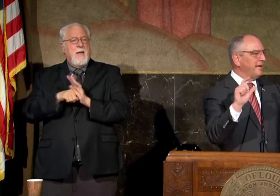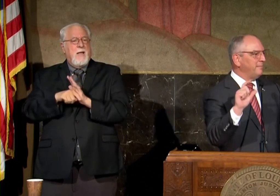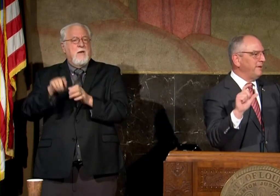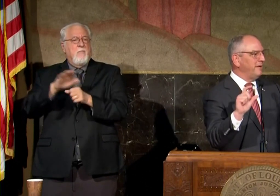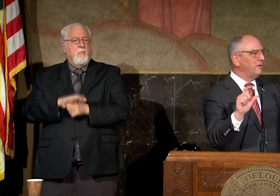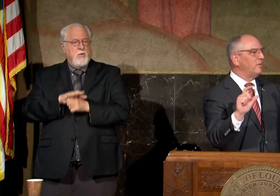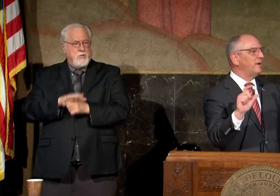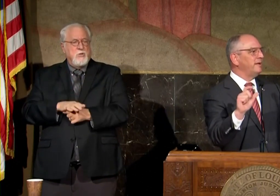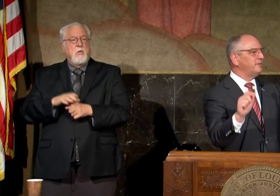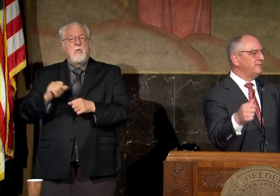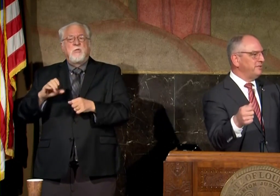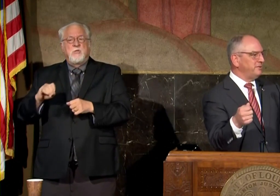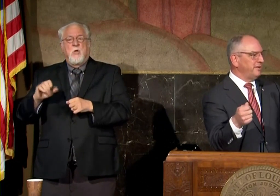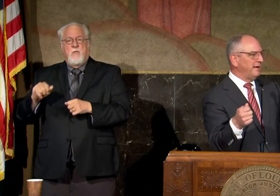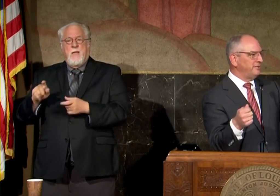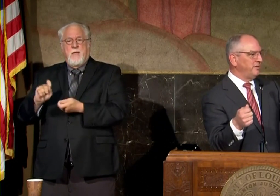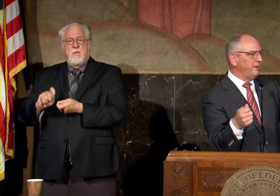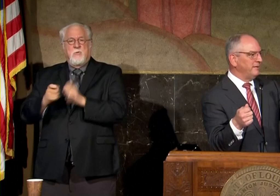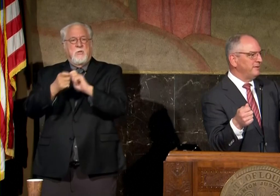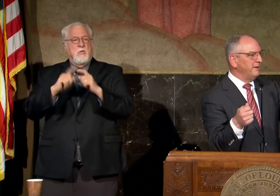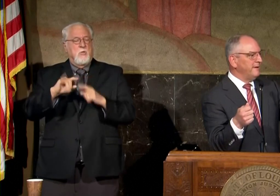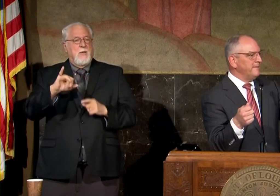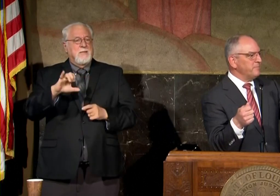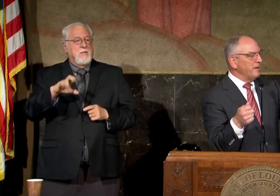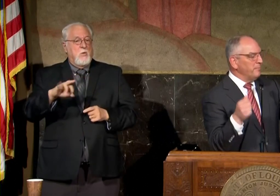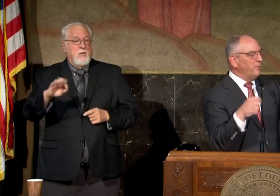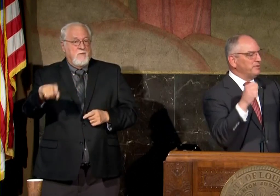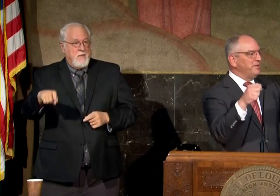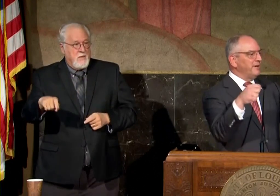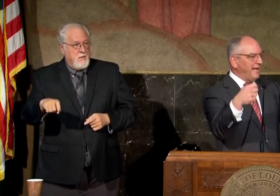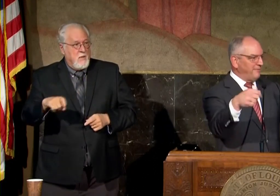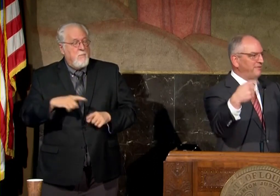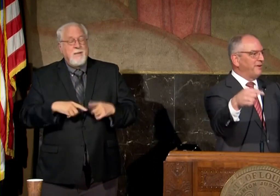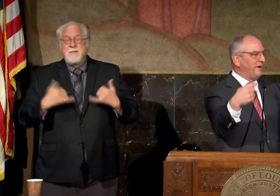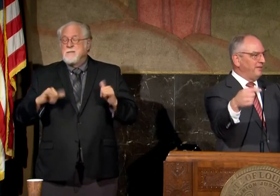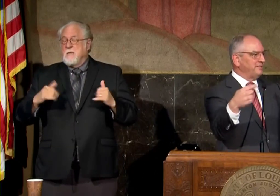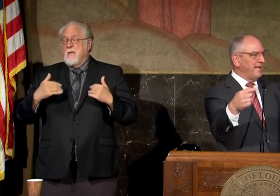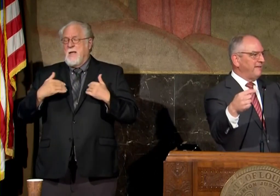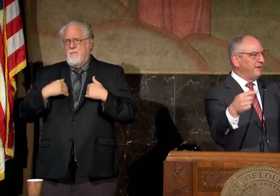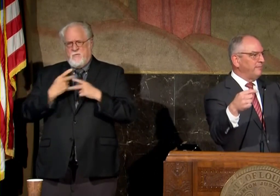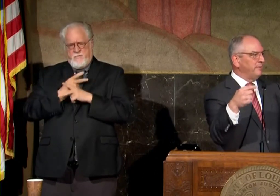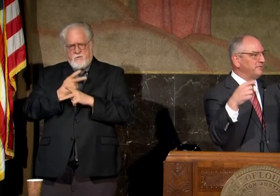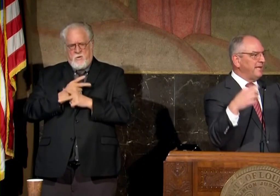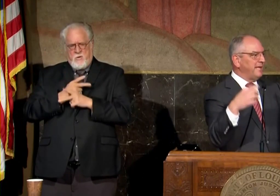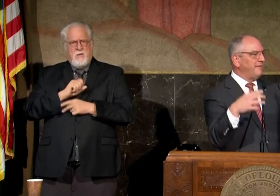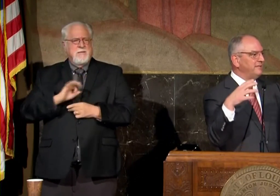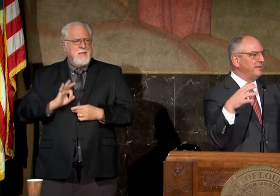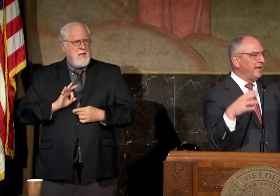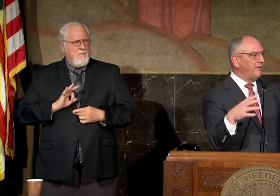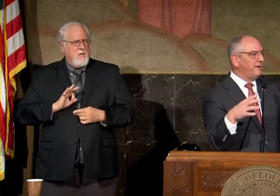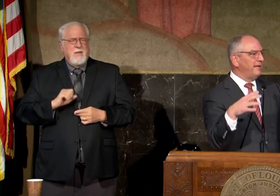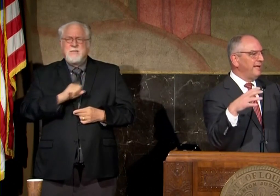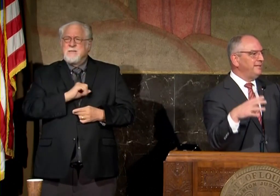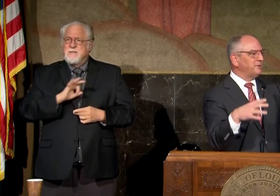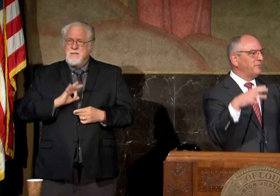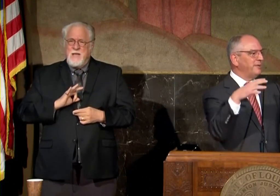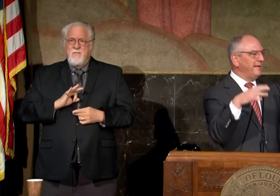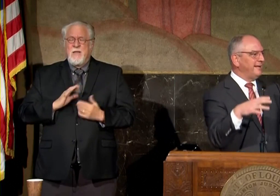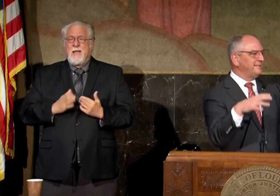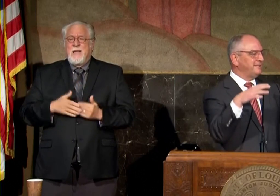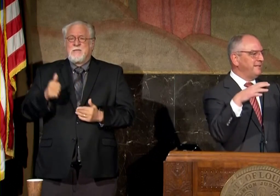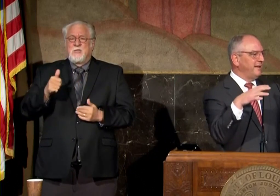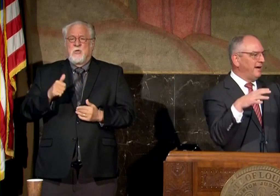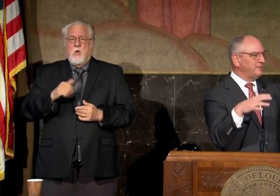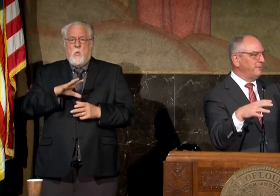so that they can be quickly transitioned to icu beds but we're still going to have to figure out the staffing but is inherently easier